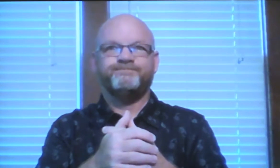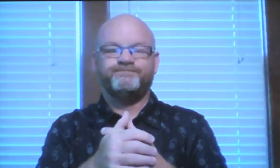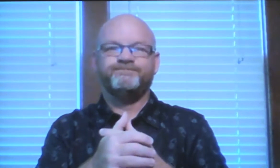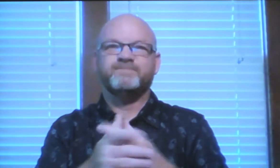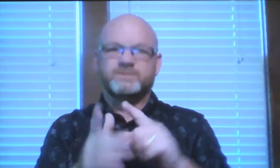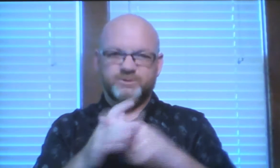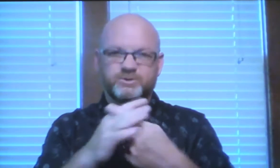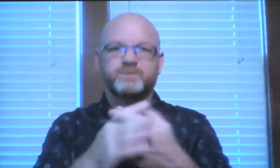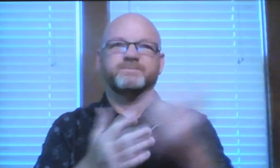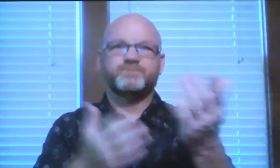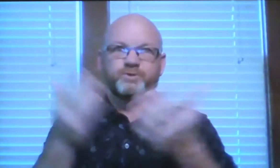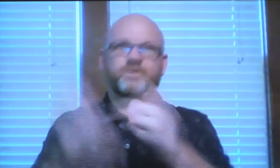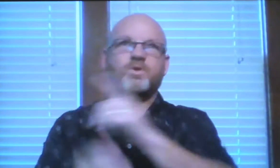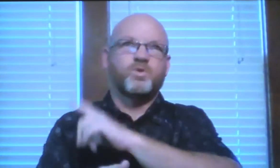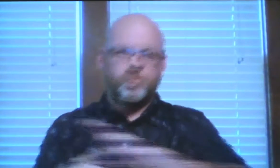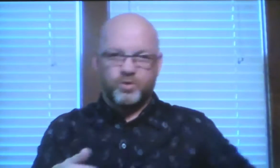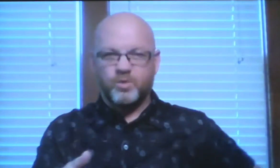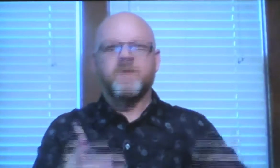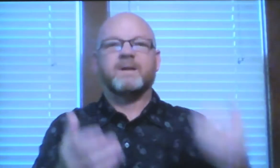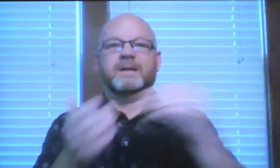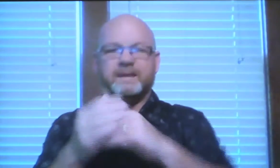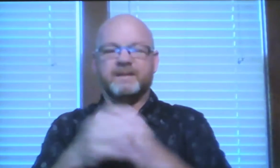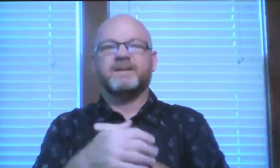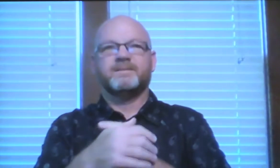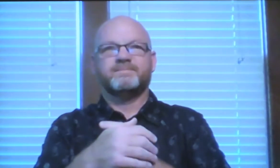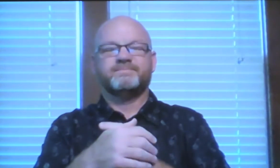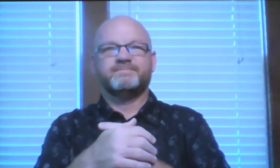start serving God again.